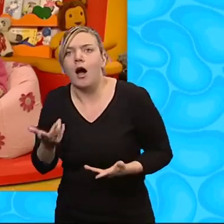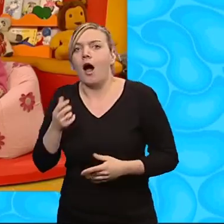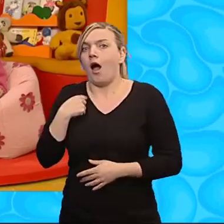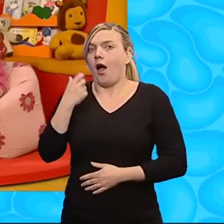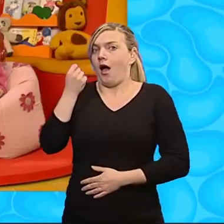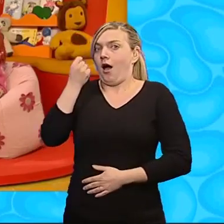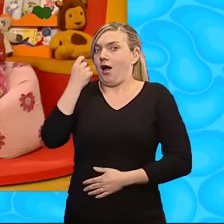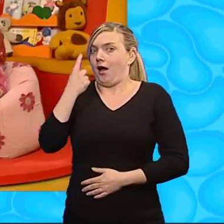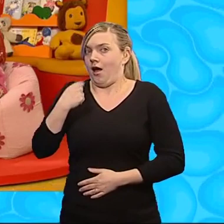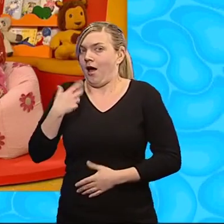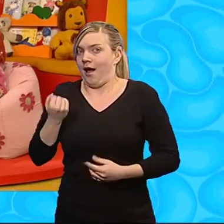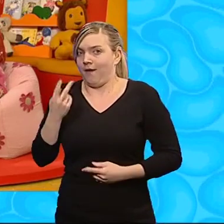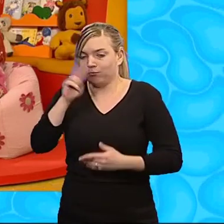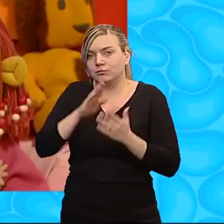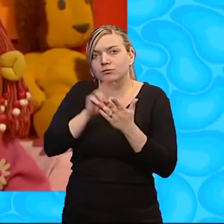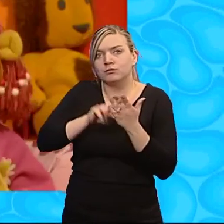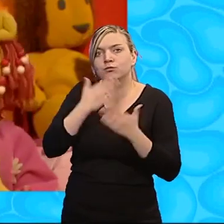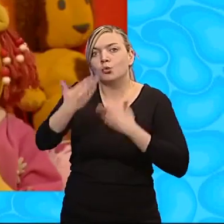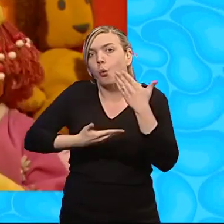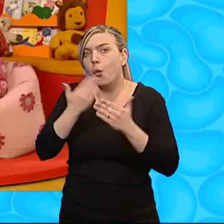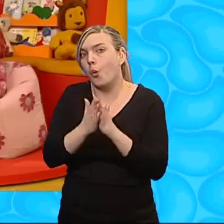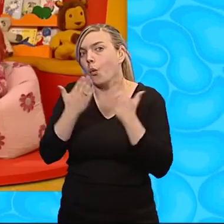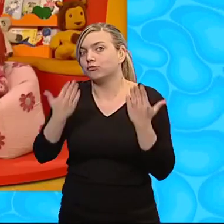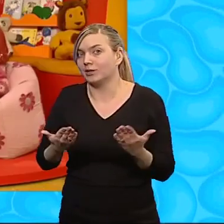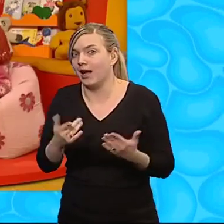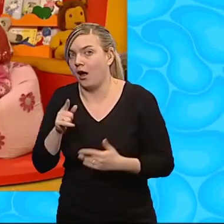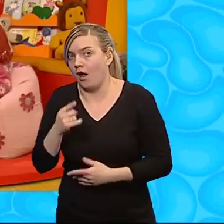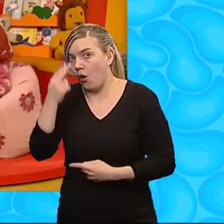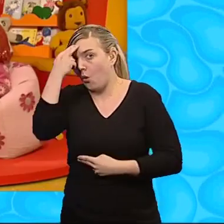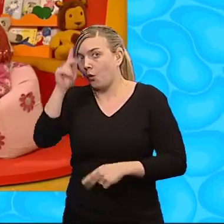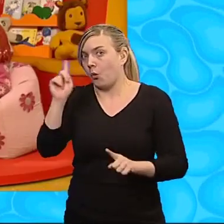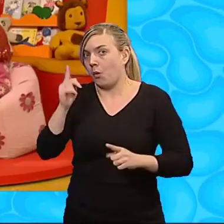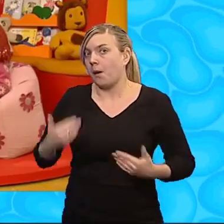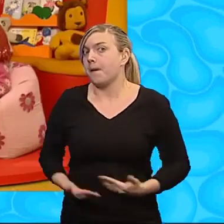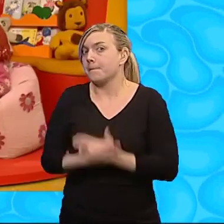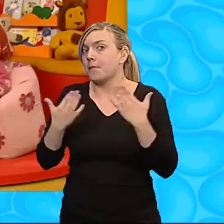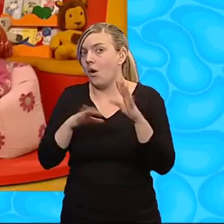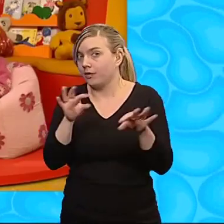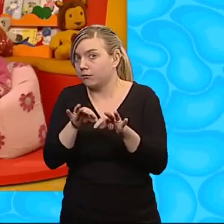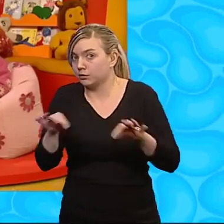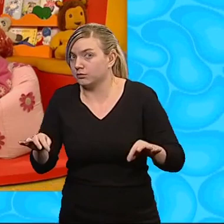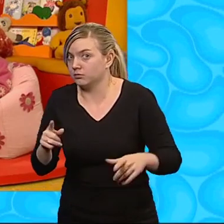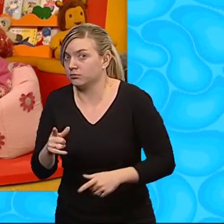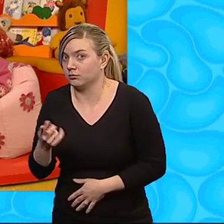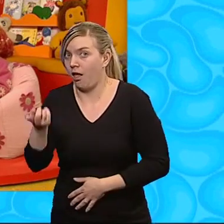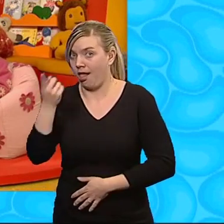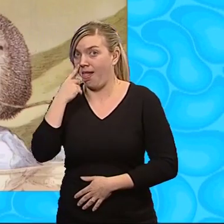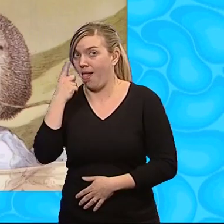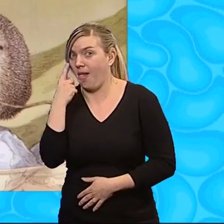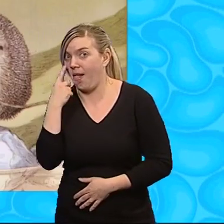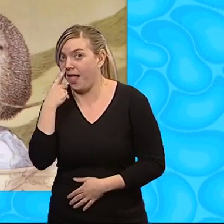I've got a good story here to cheer you up. Oh. Yes, it's called the birthday presents. Right, here we go.